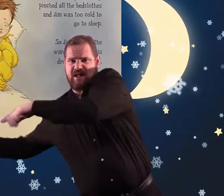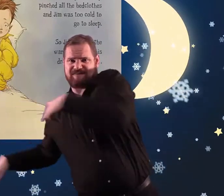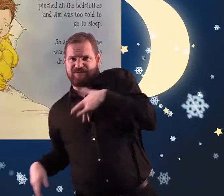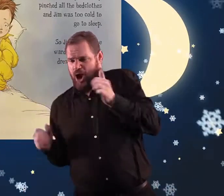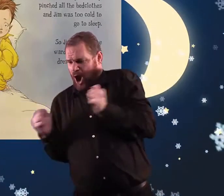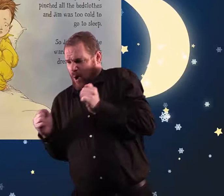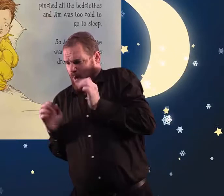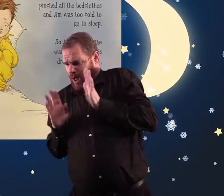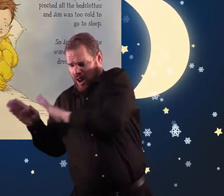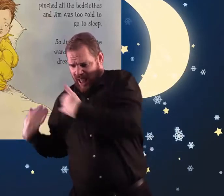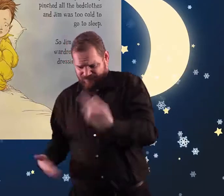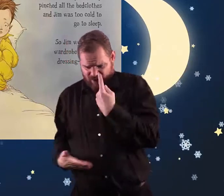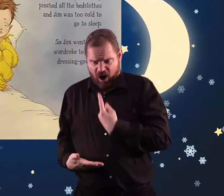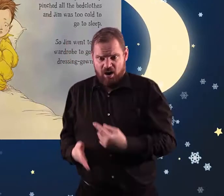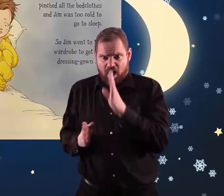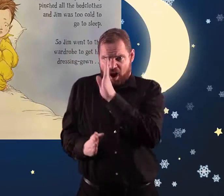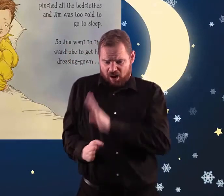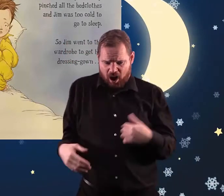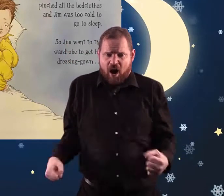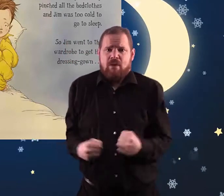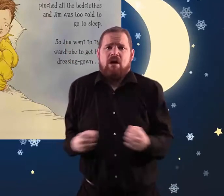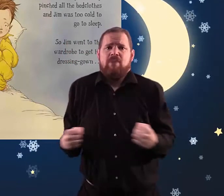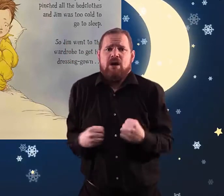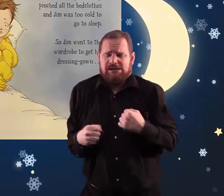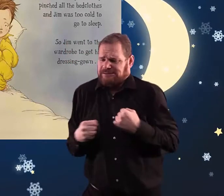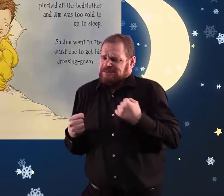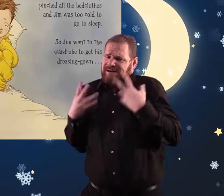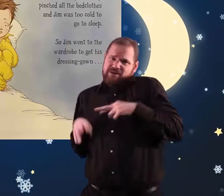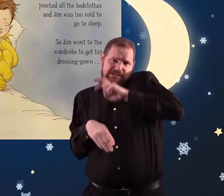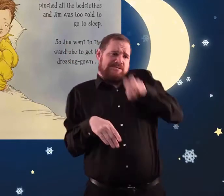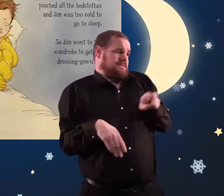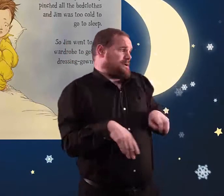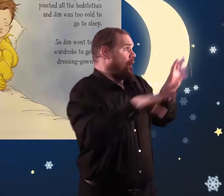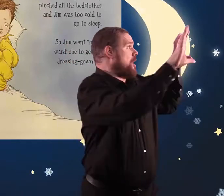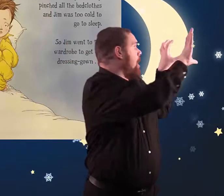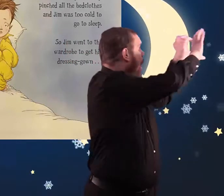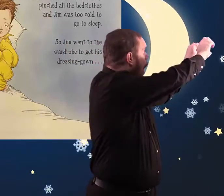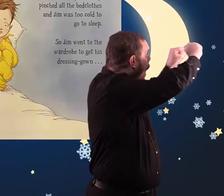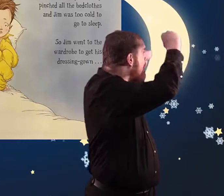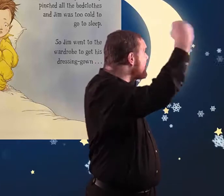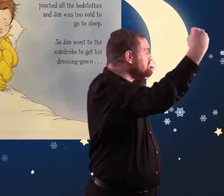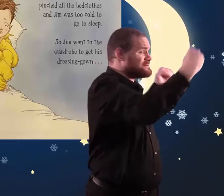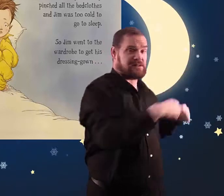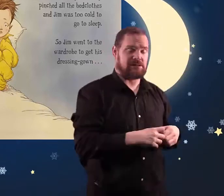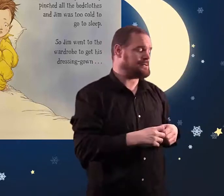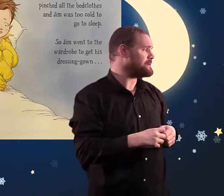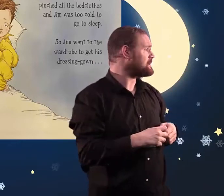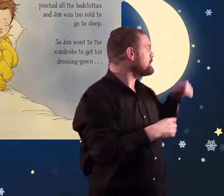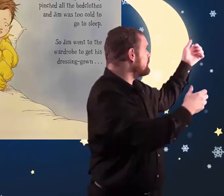Crinkle and Crumple fell asleep almost immediately. But they pinched all the bedclothes and Jim